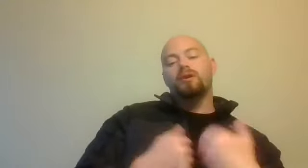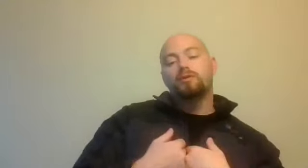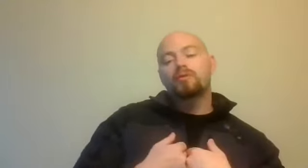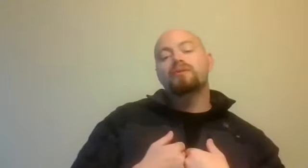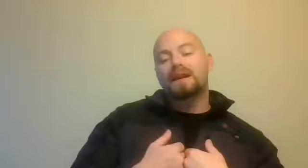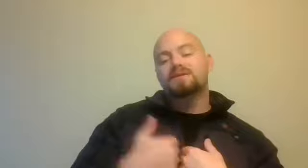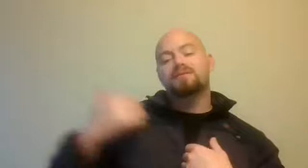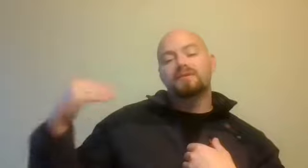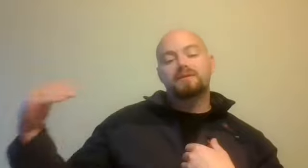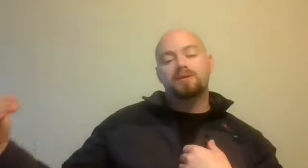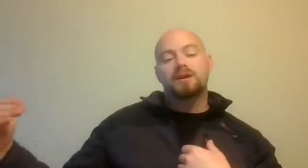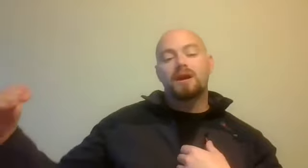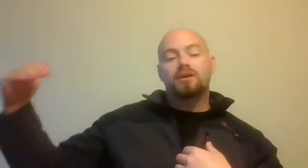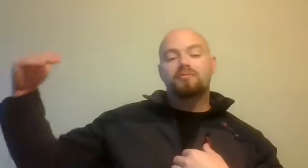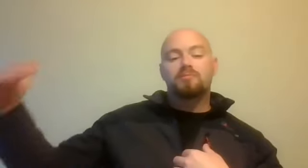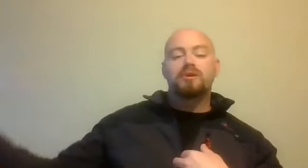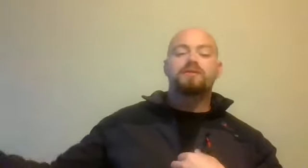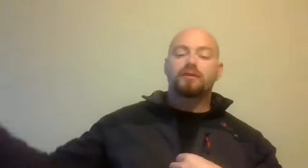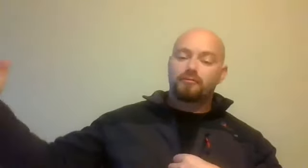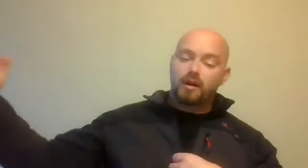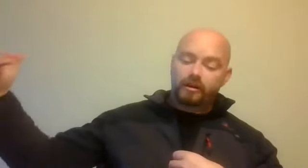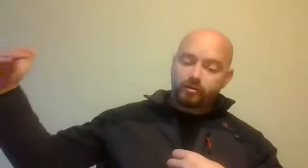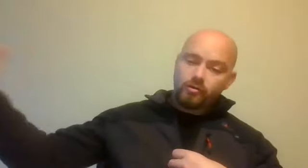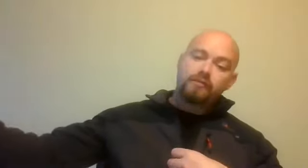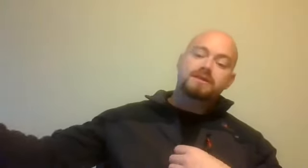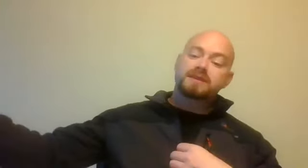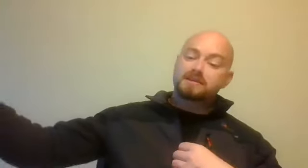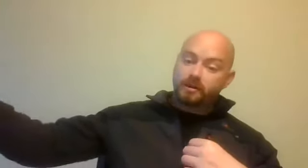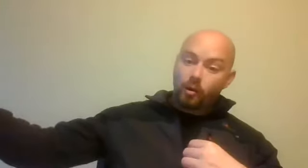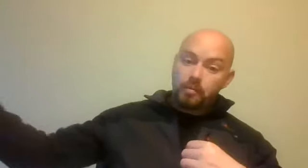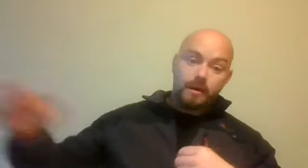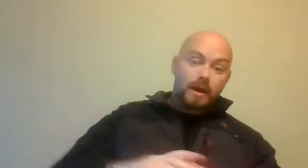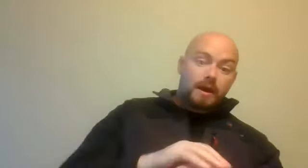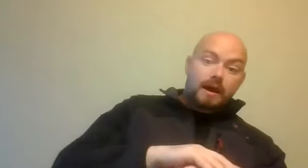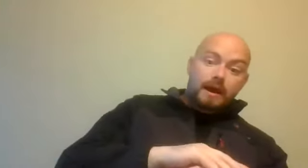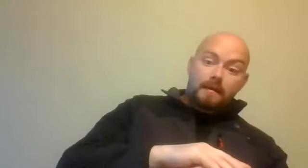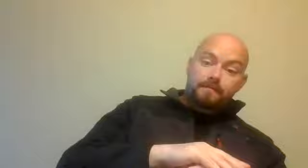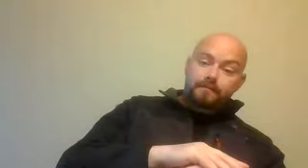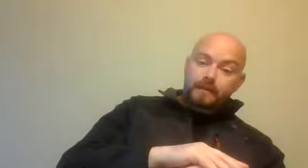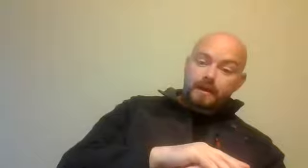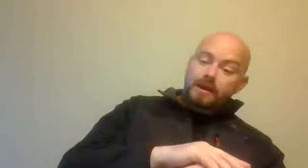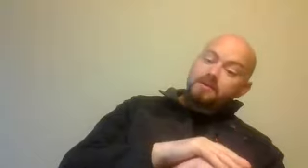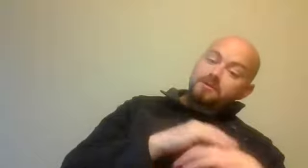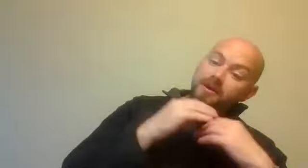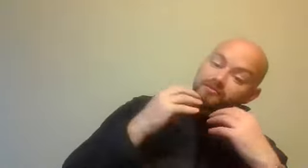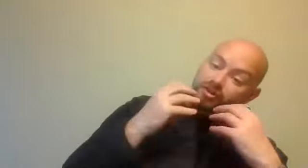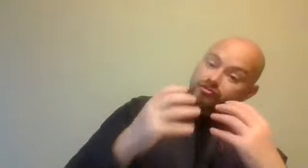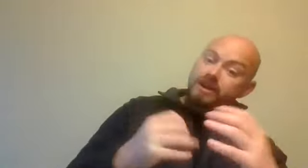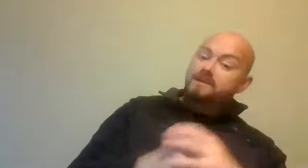to what you know the reality of the risk to be. You've been briefed on a thorough risk assessment, I hope. It can be sometimes frustrating